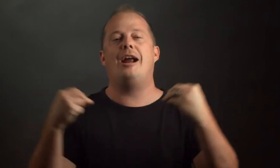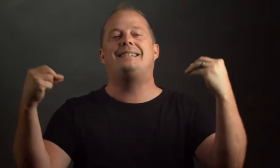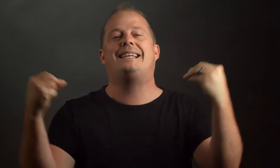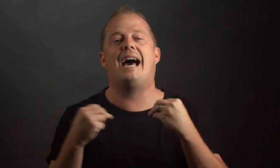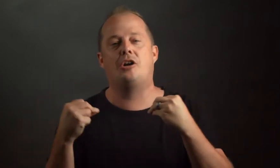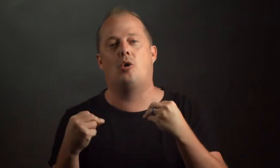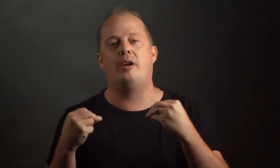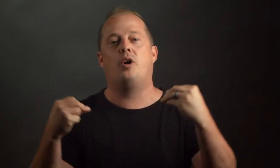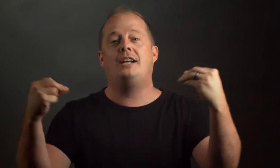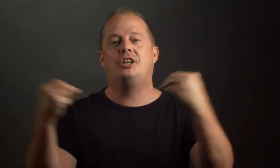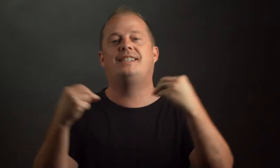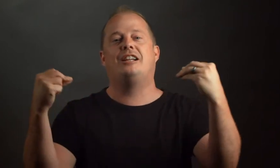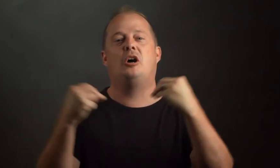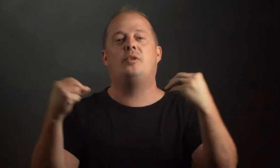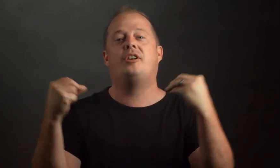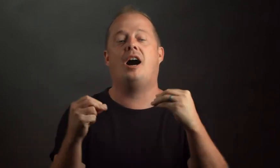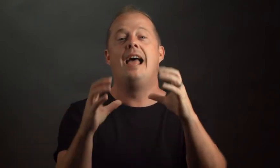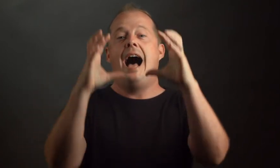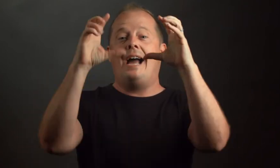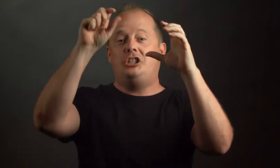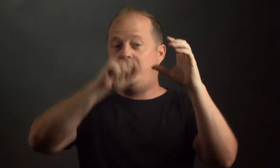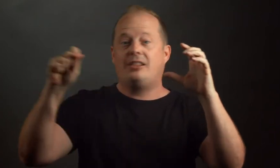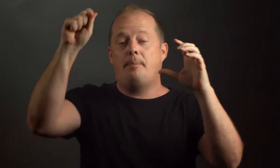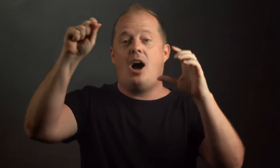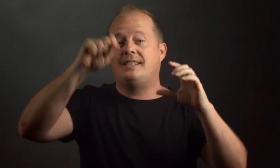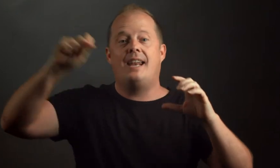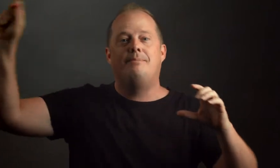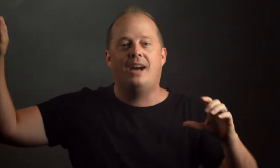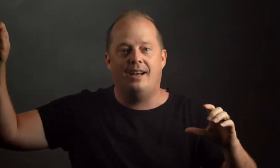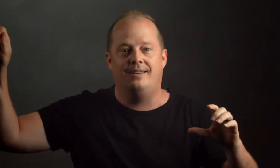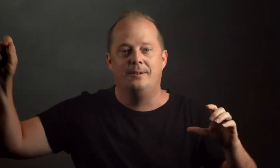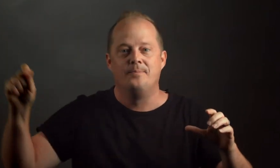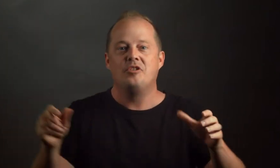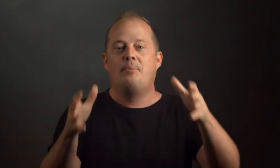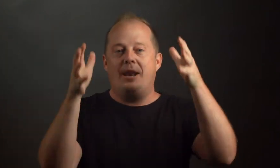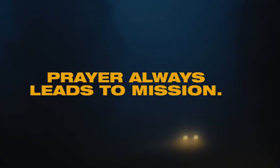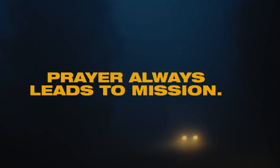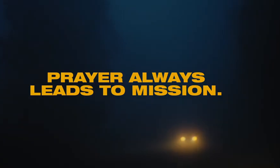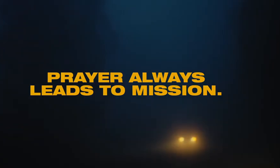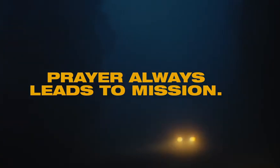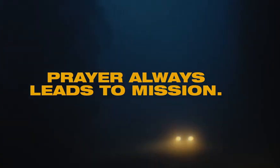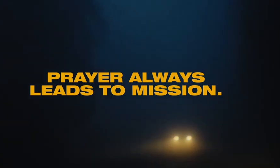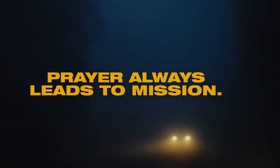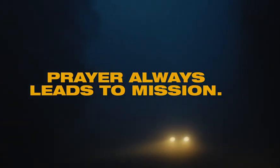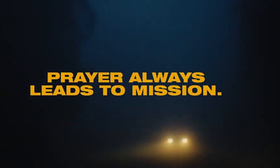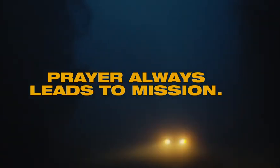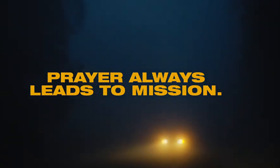as a category where i just get alone with god i check the box and i'm done but prayer always leads